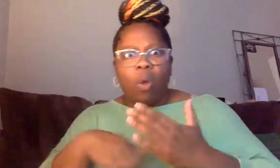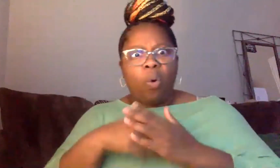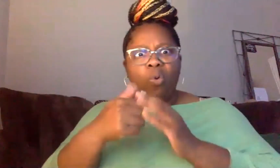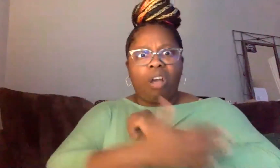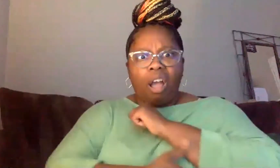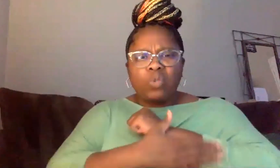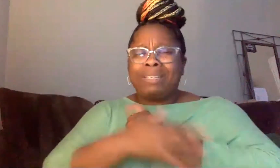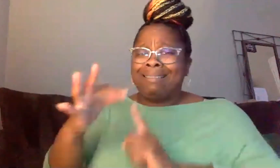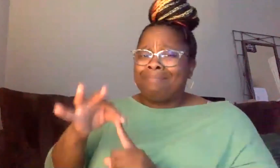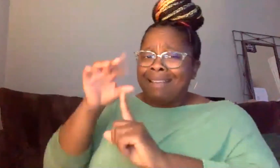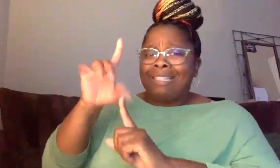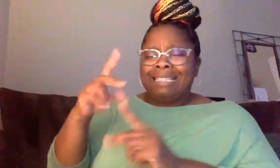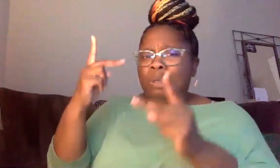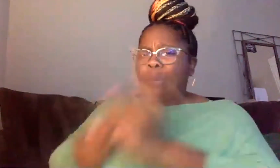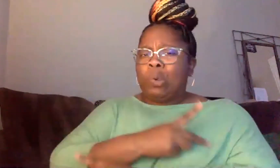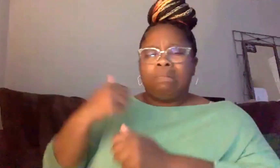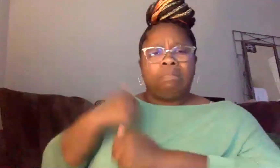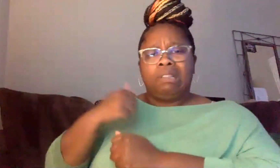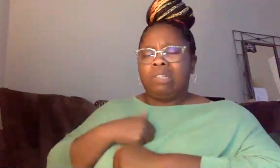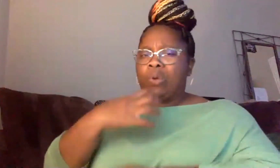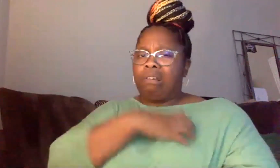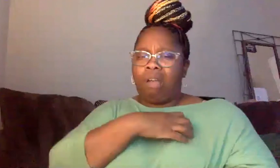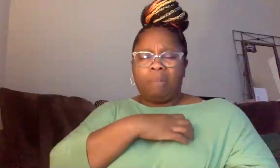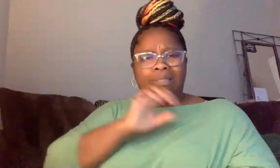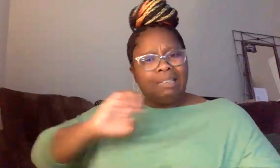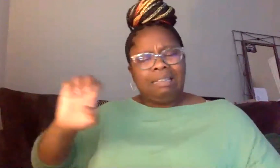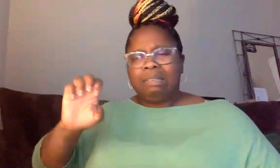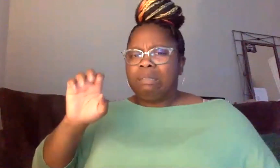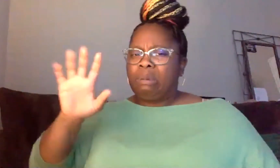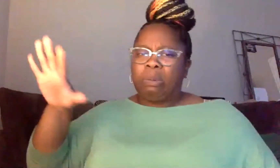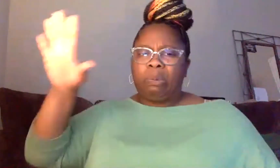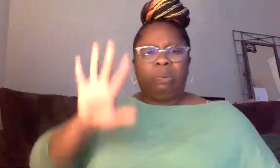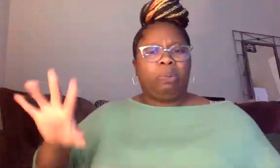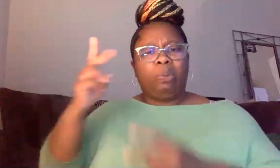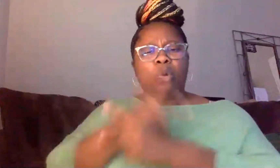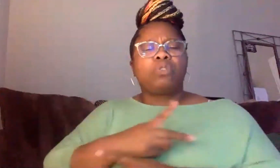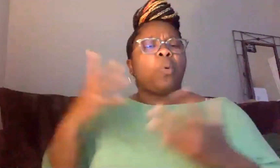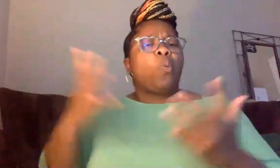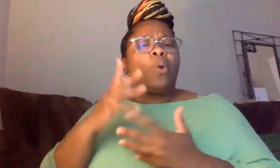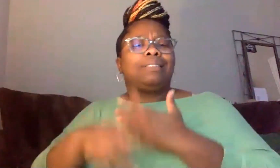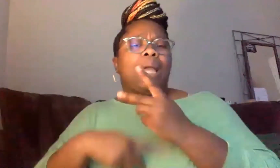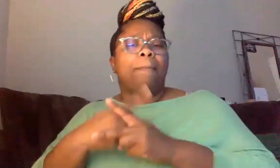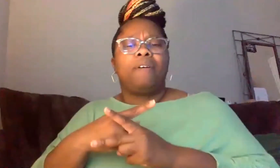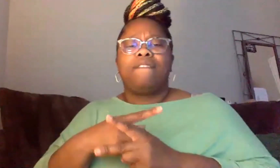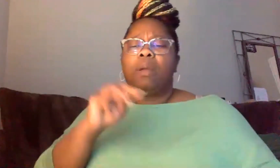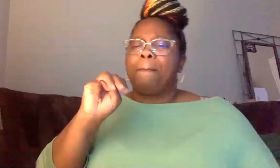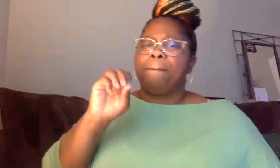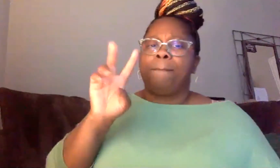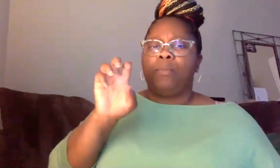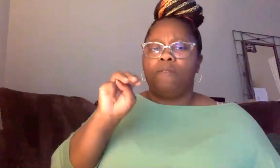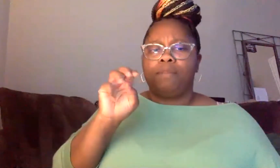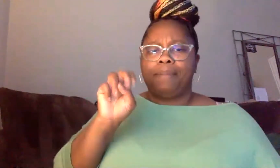in DC and in the East Coast. And I'm really wondering what type of era do you think we're moving on? What type of movement are we moving on? Because I've